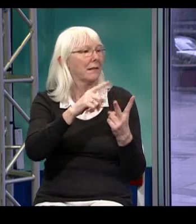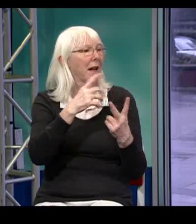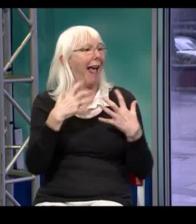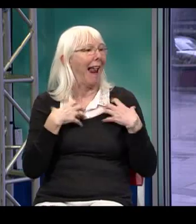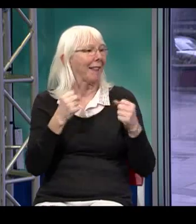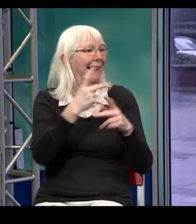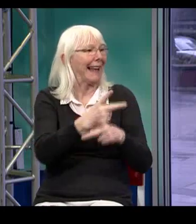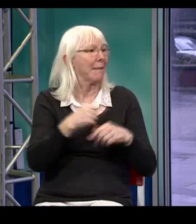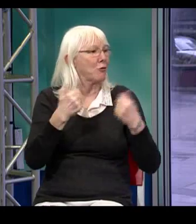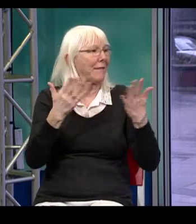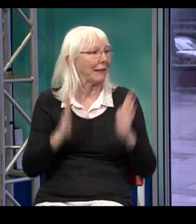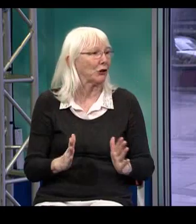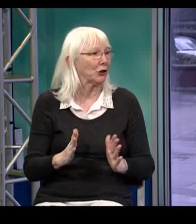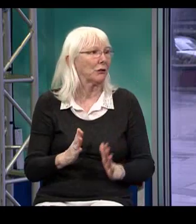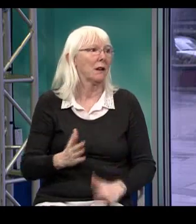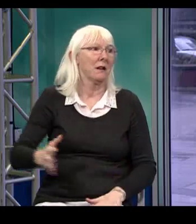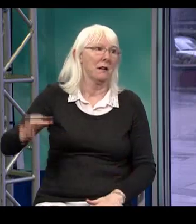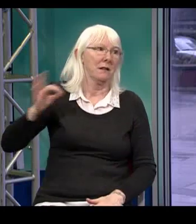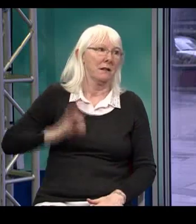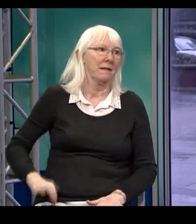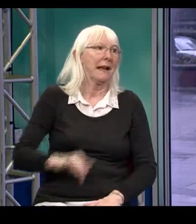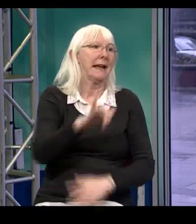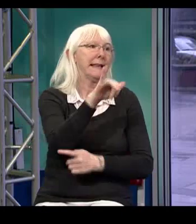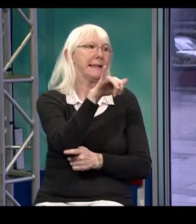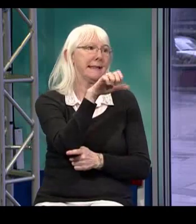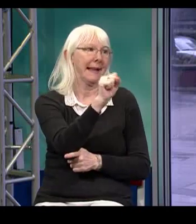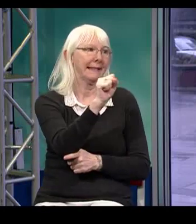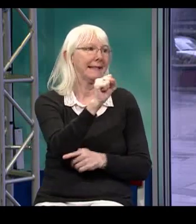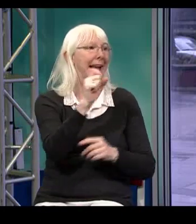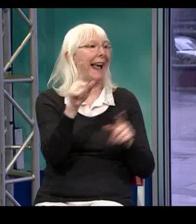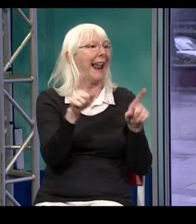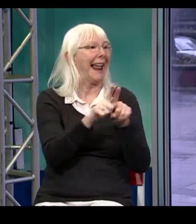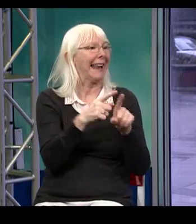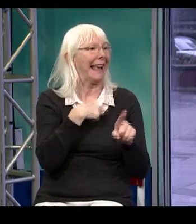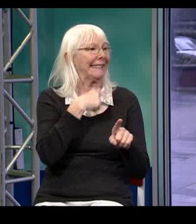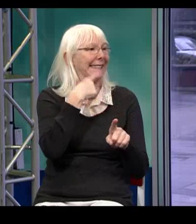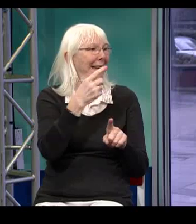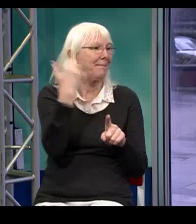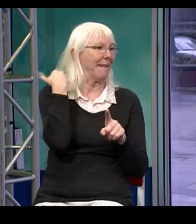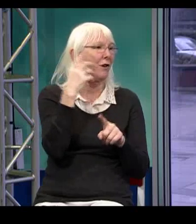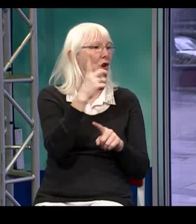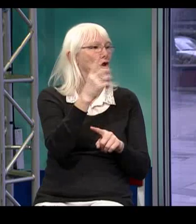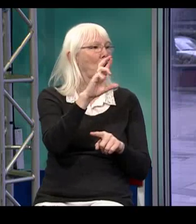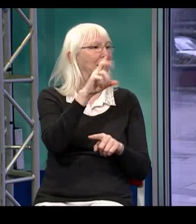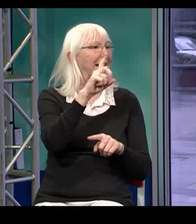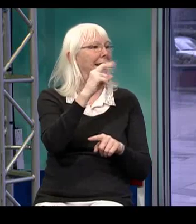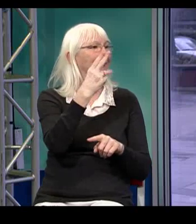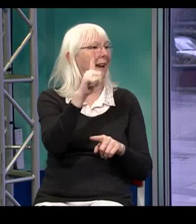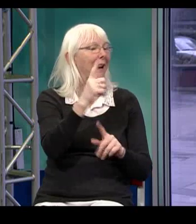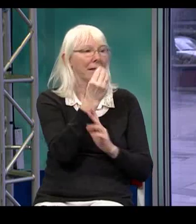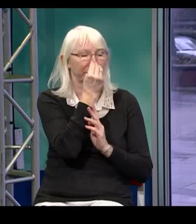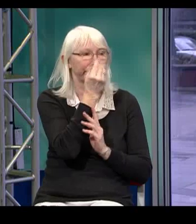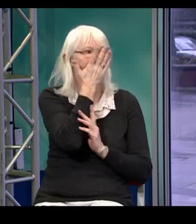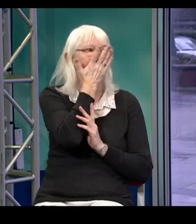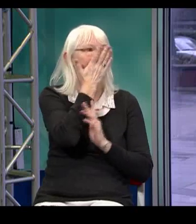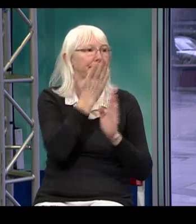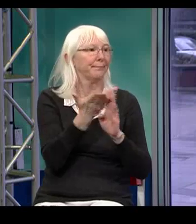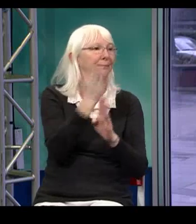-blind, and hard of hearing? Absolutely. And also for the health care providers? Most definitely. As I said to you before about